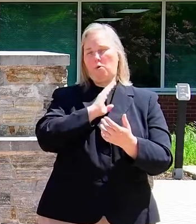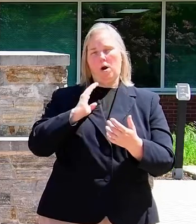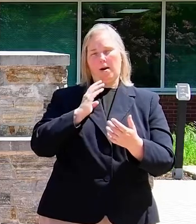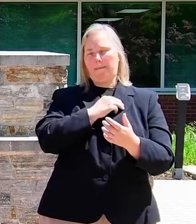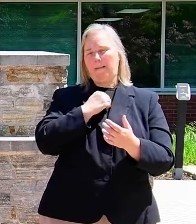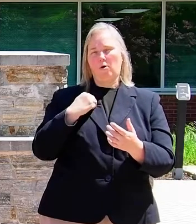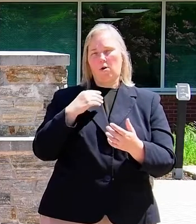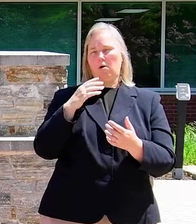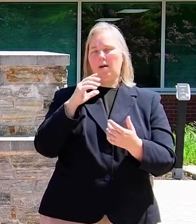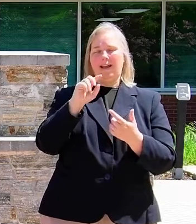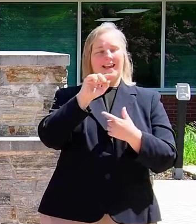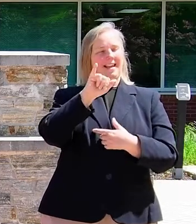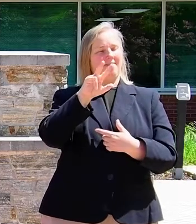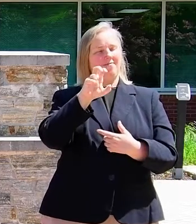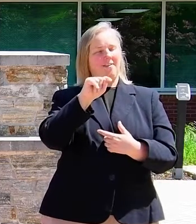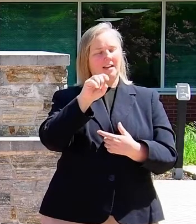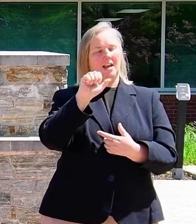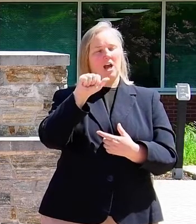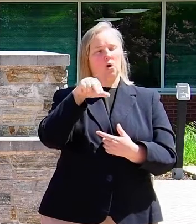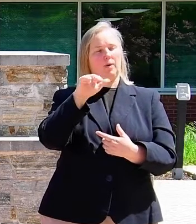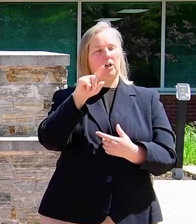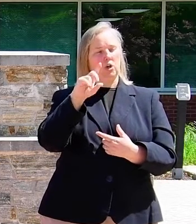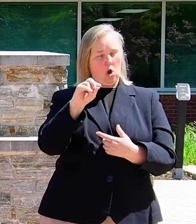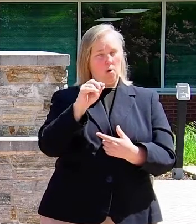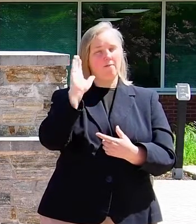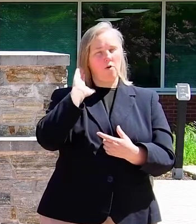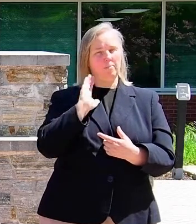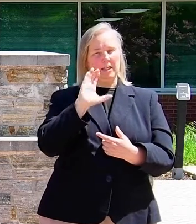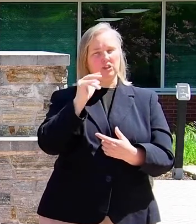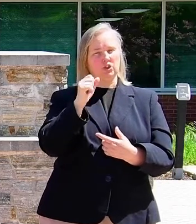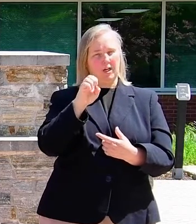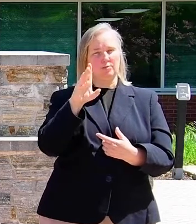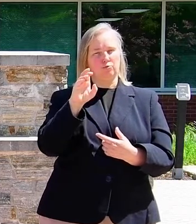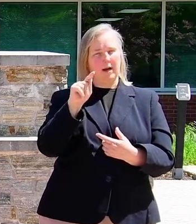Yvette Oquendo, Dr. Yvette Oquendo, formerly of Chase Brexton.